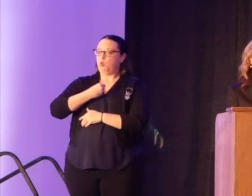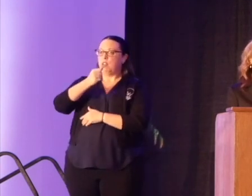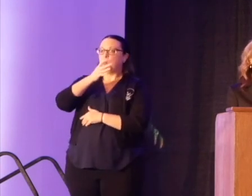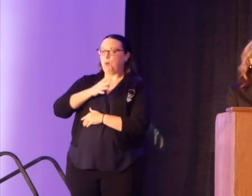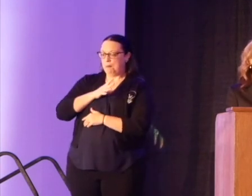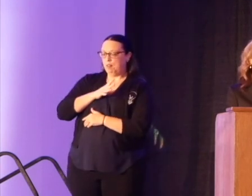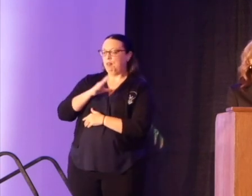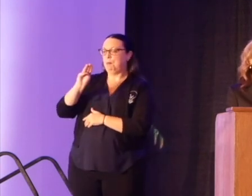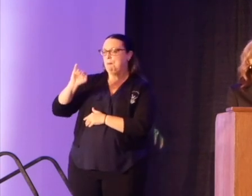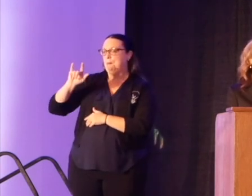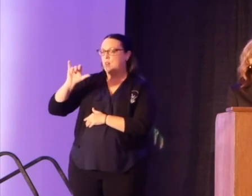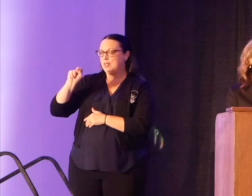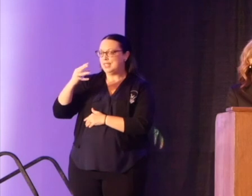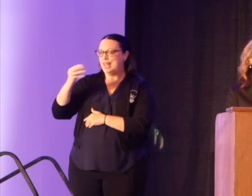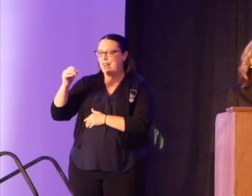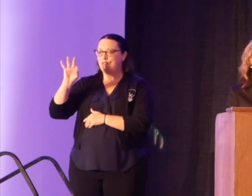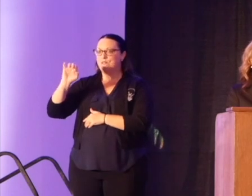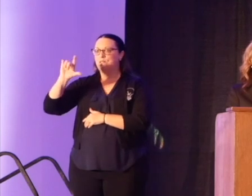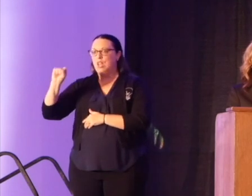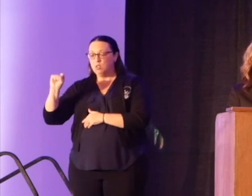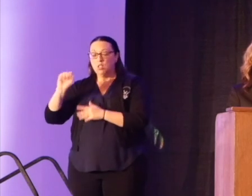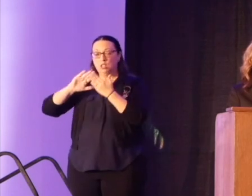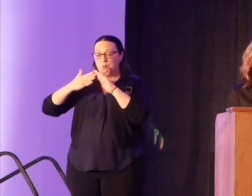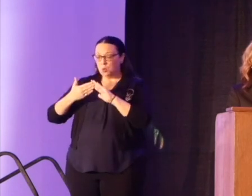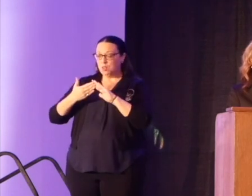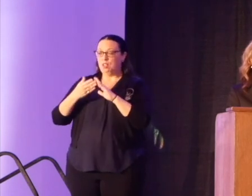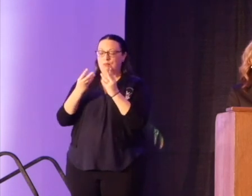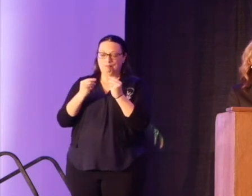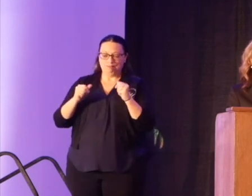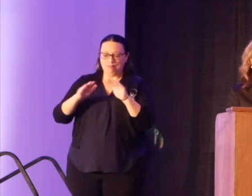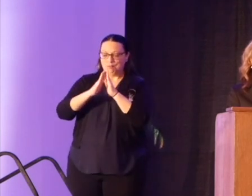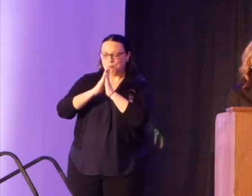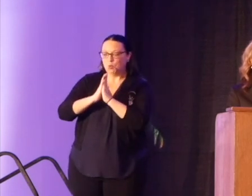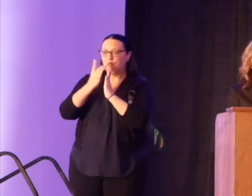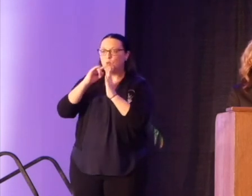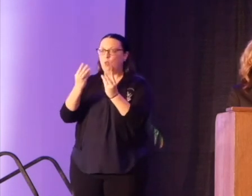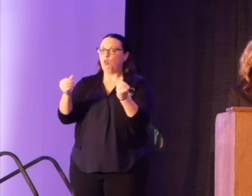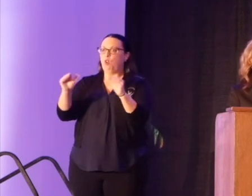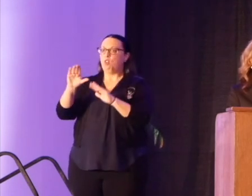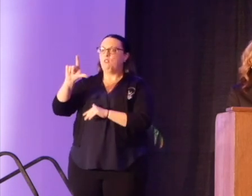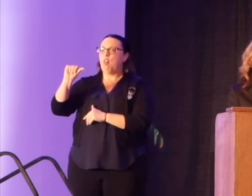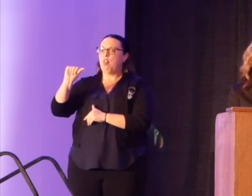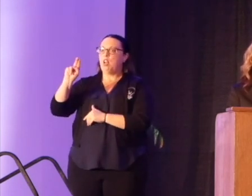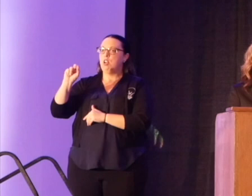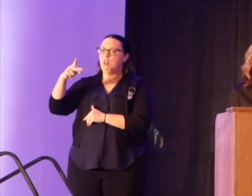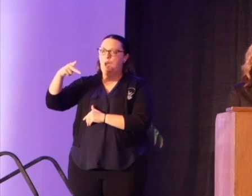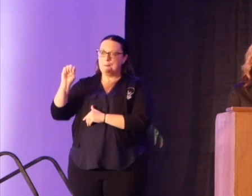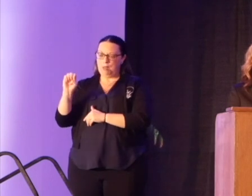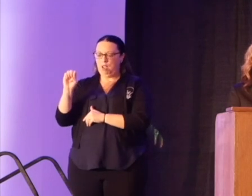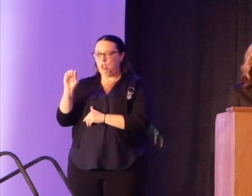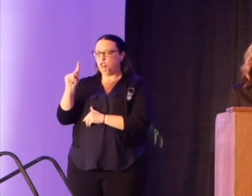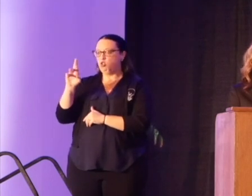Fells. The community re-sanctified the ground of the Lenape tribe who originally occupied that